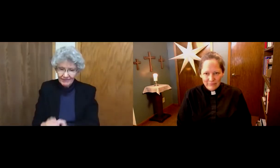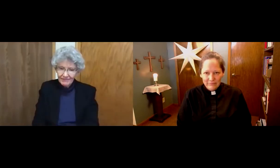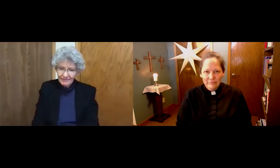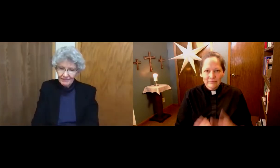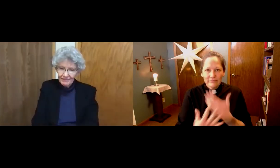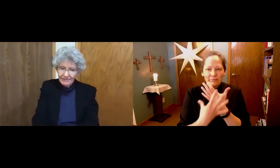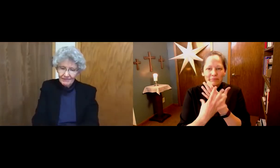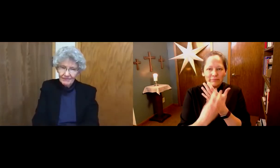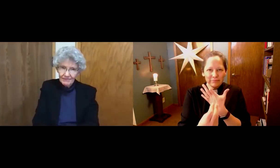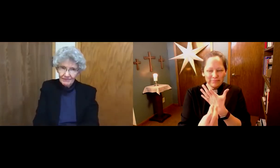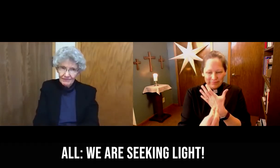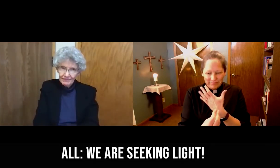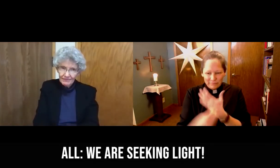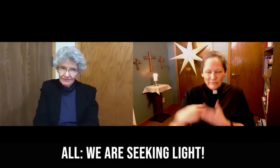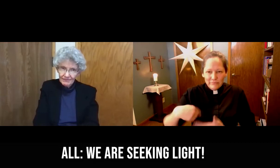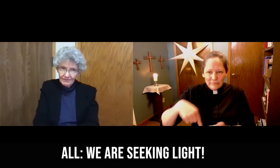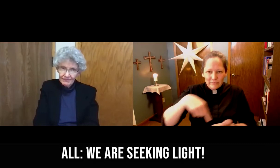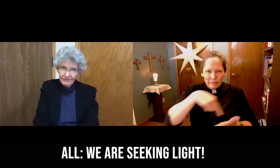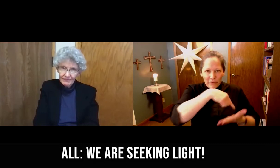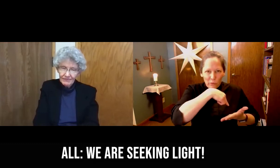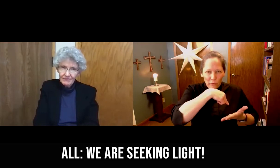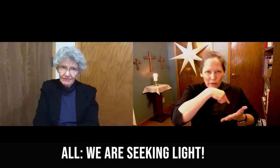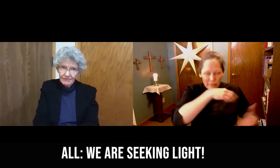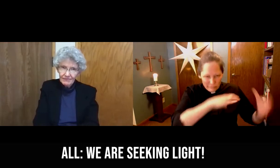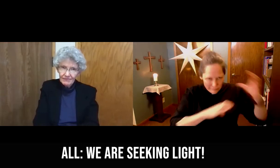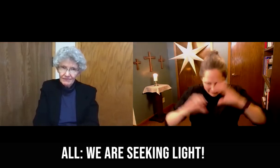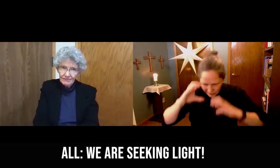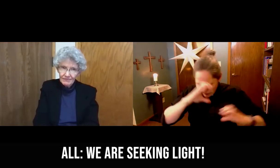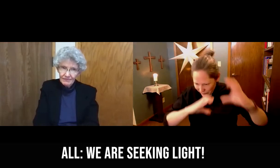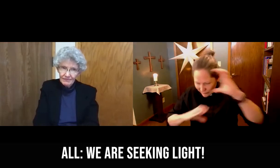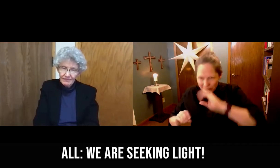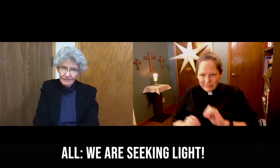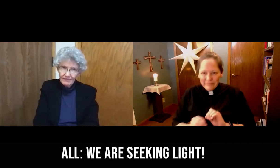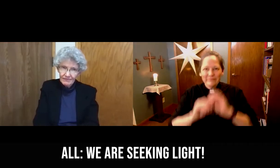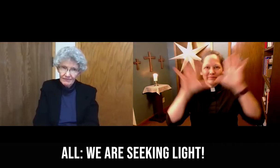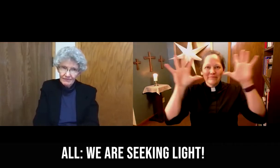congregation together, we are seeking light.